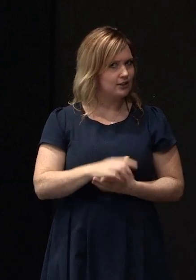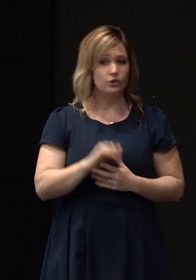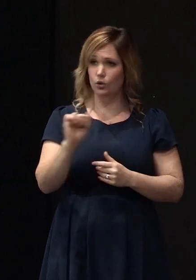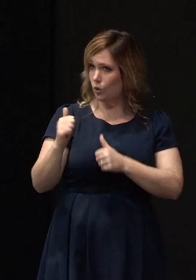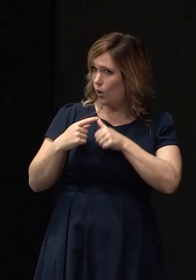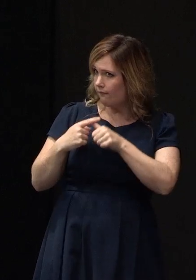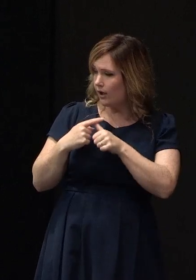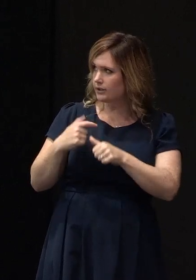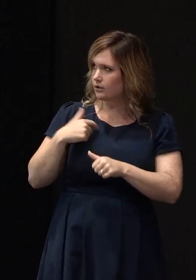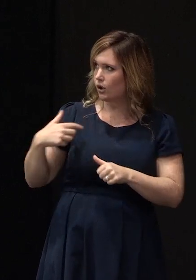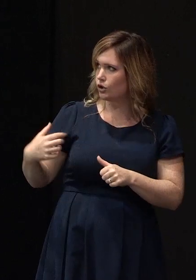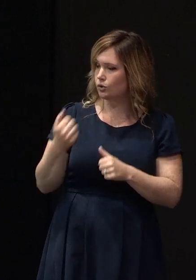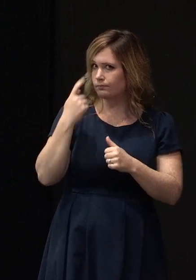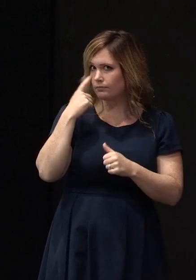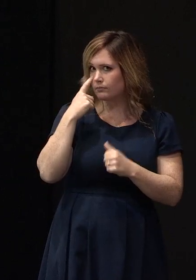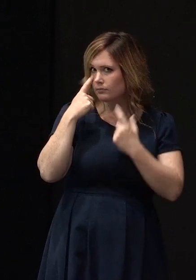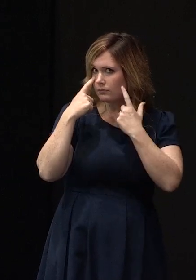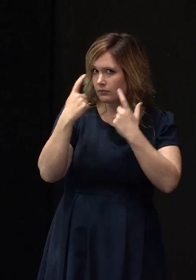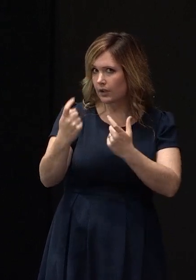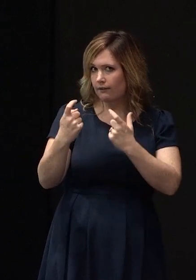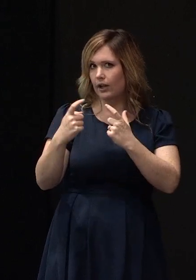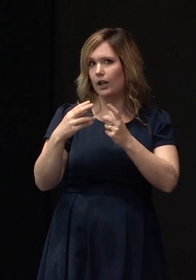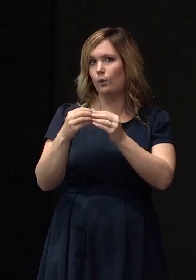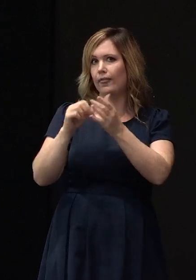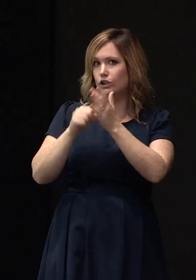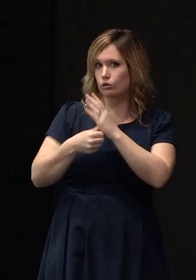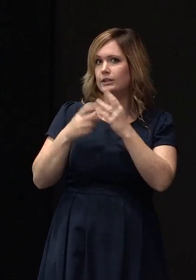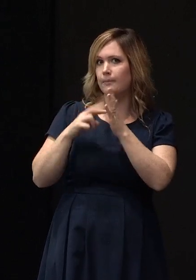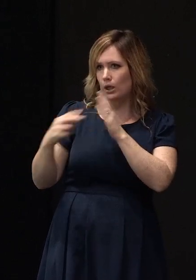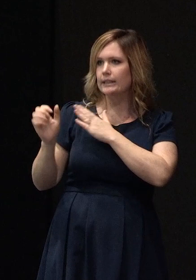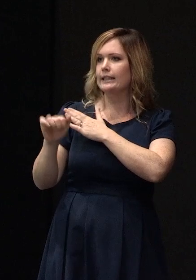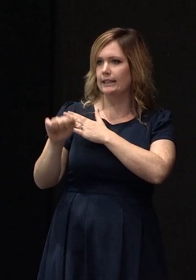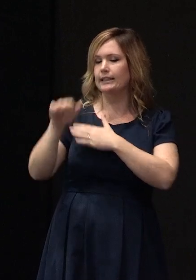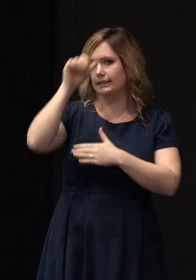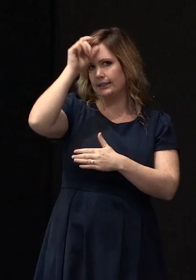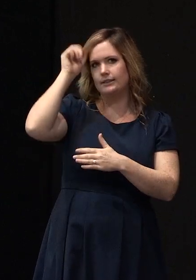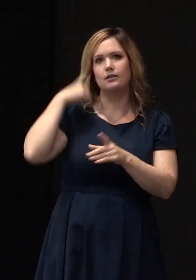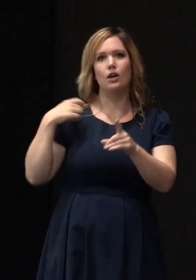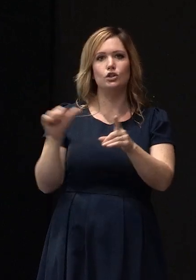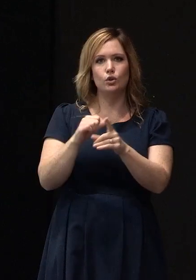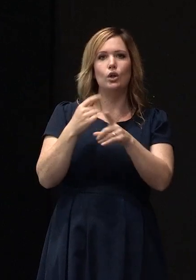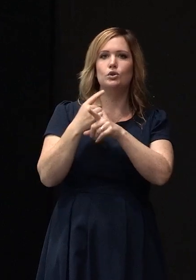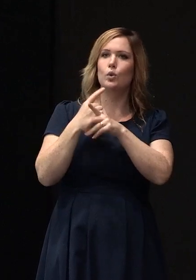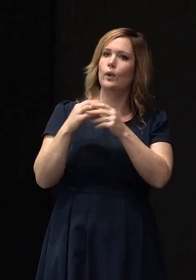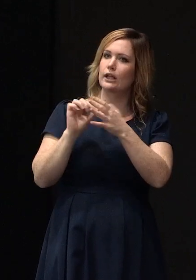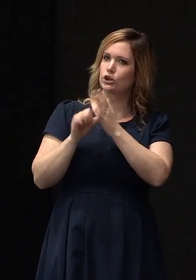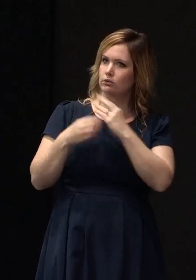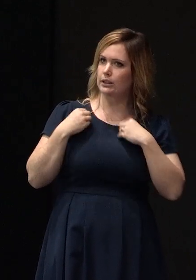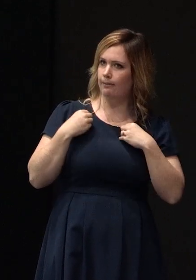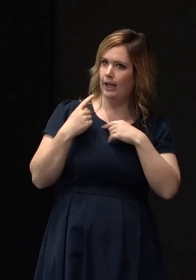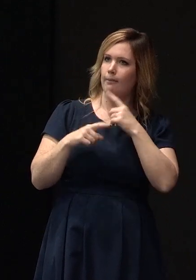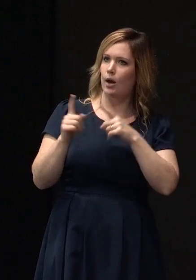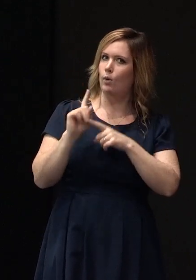really is that I need to look carefully at the insurance policy and talk to the insurance people about what